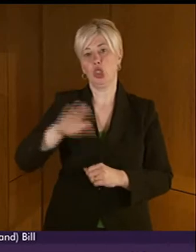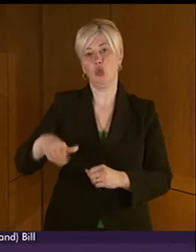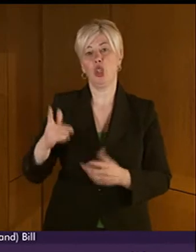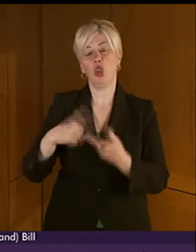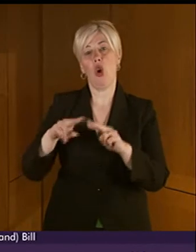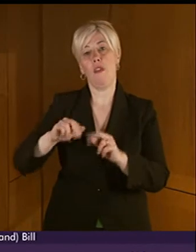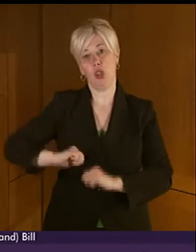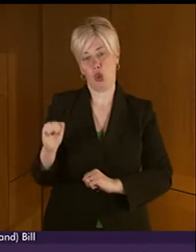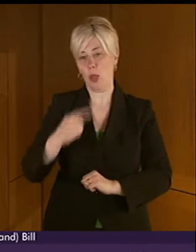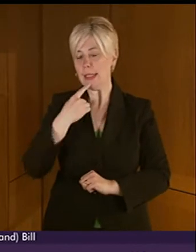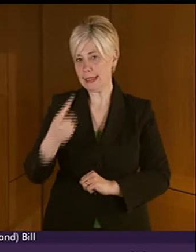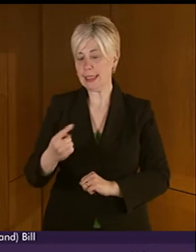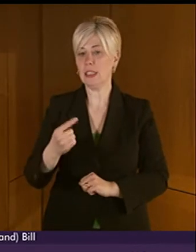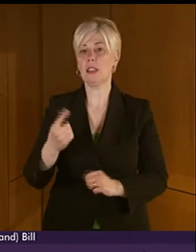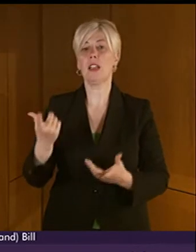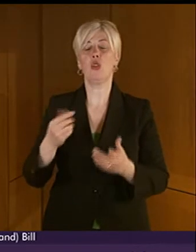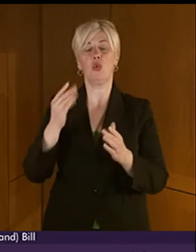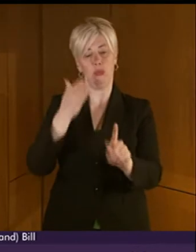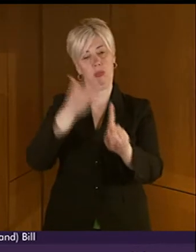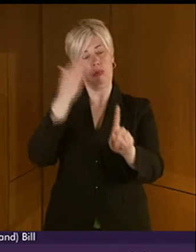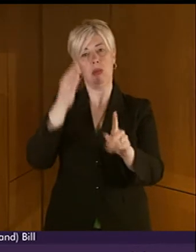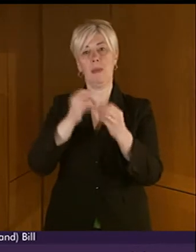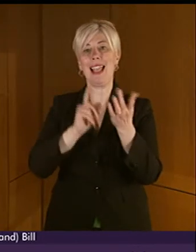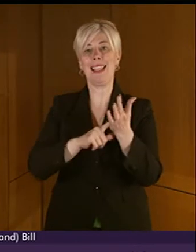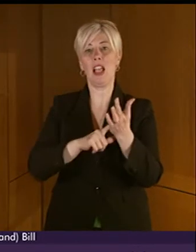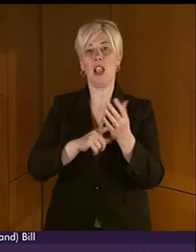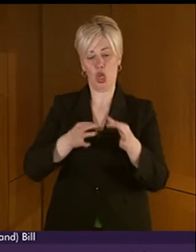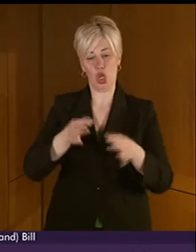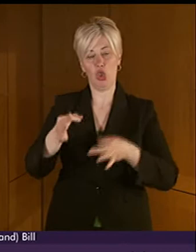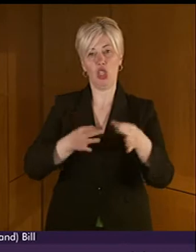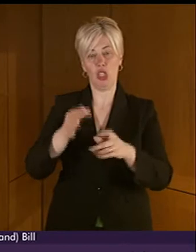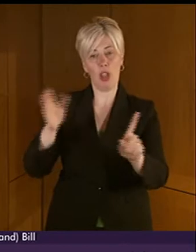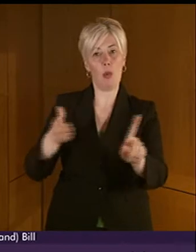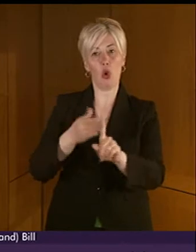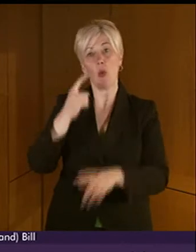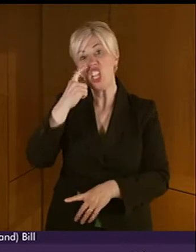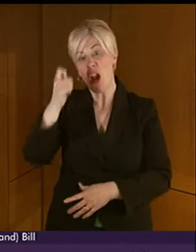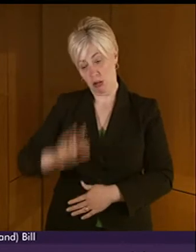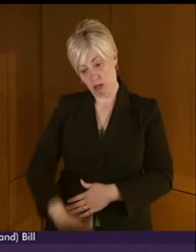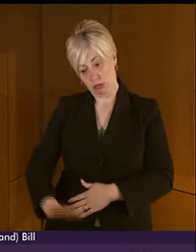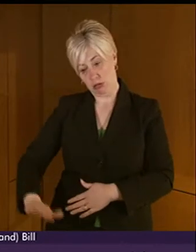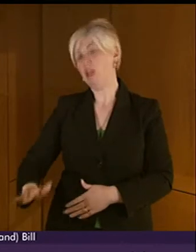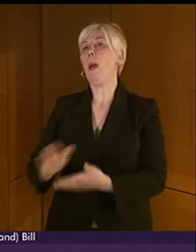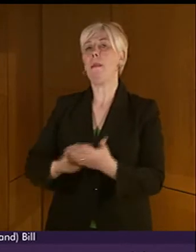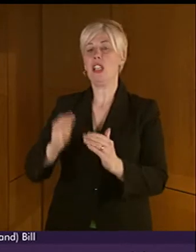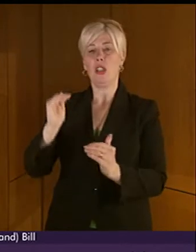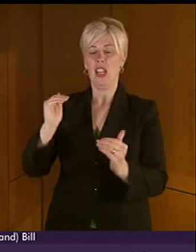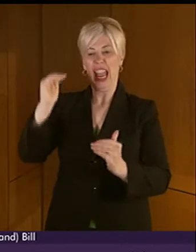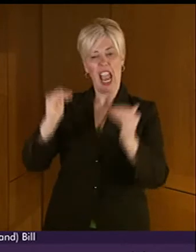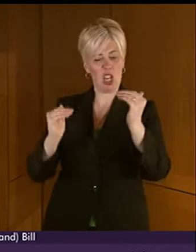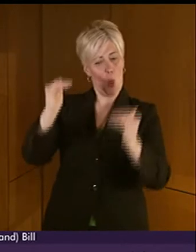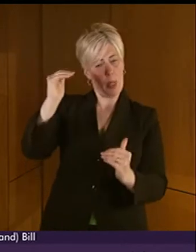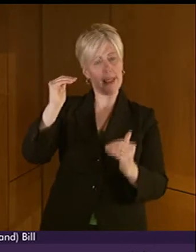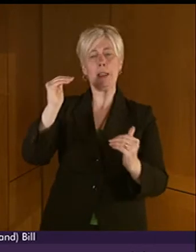BSL and the strategic approach to the early years is a critical aspect of addressing the inequalities currently